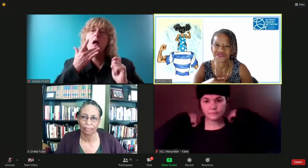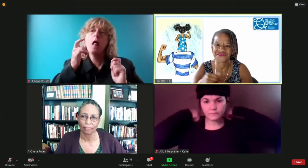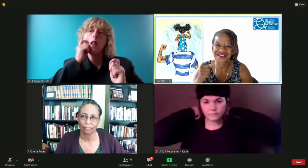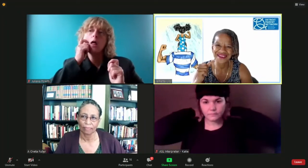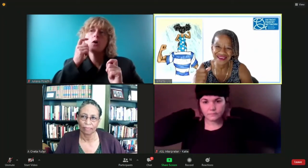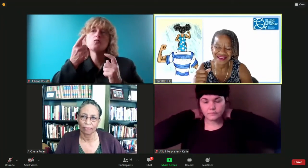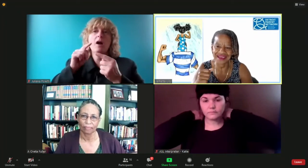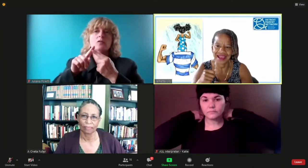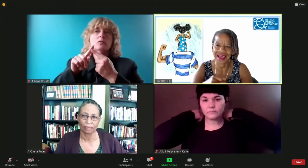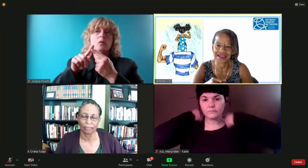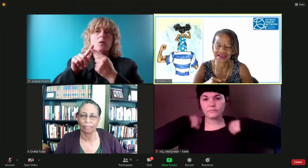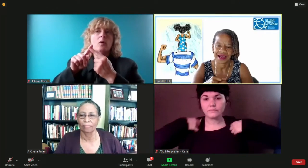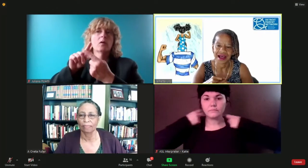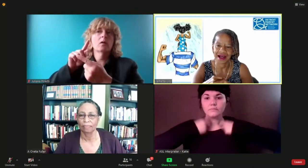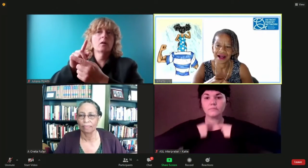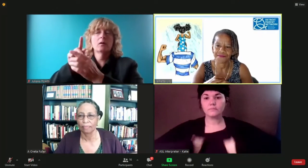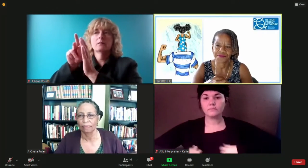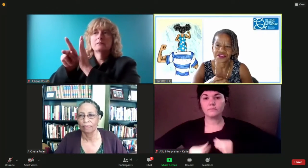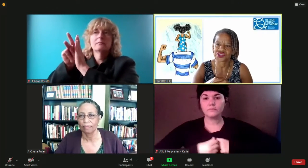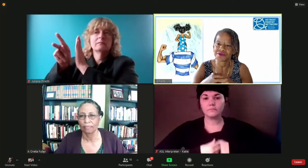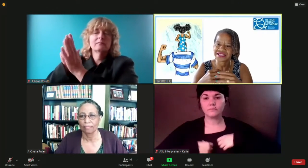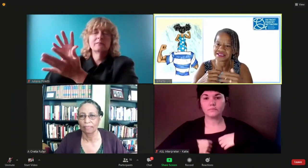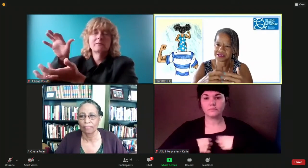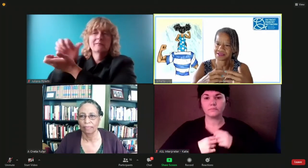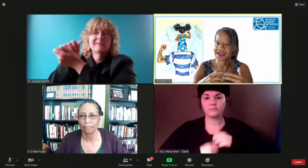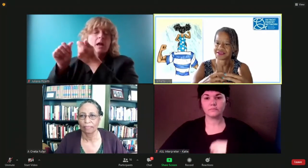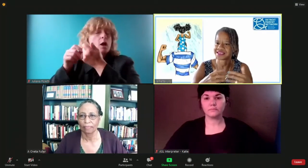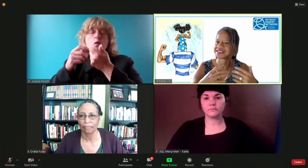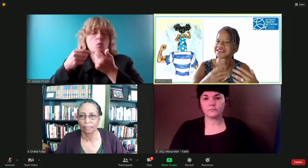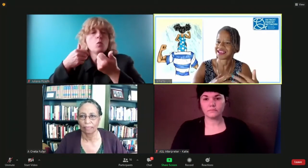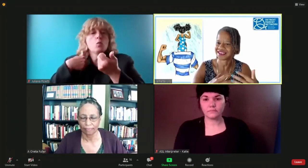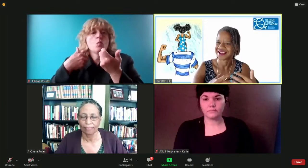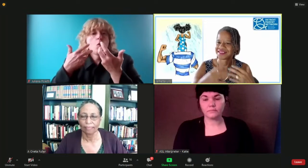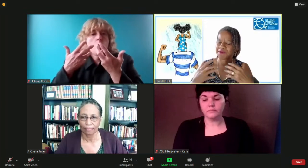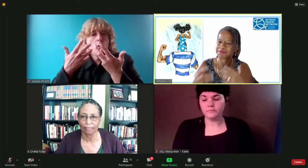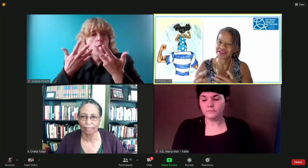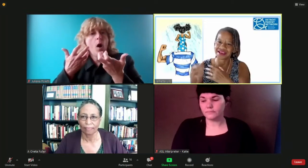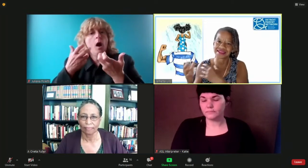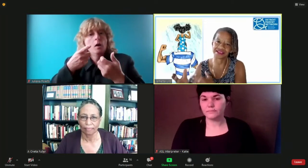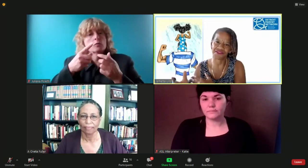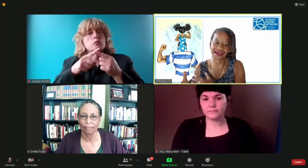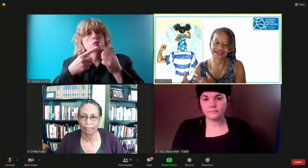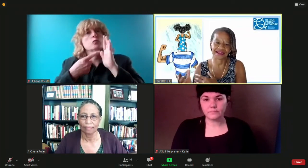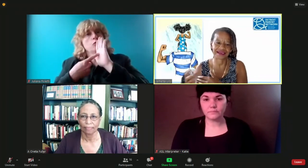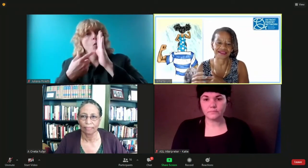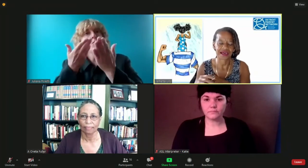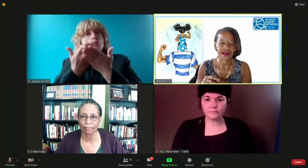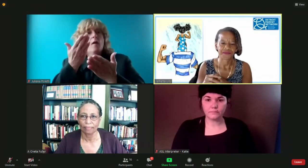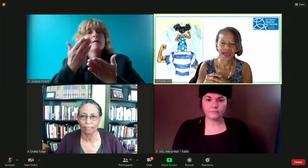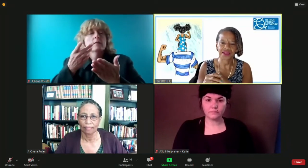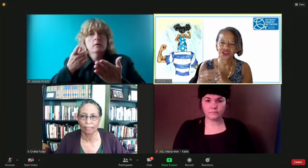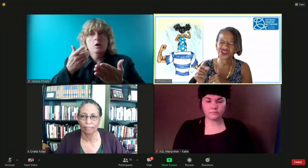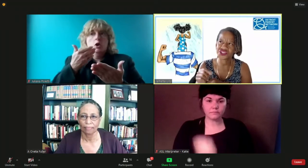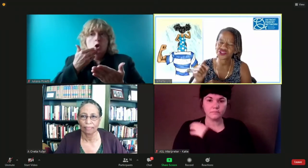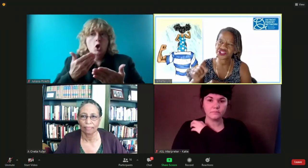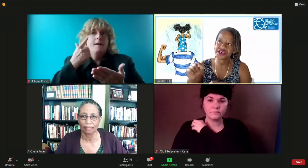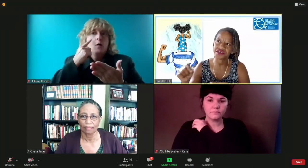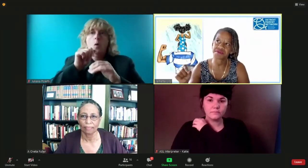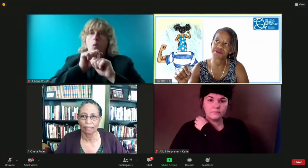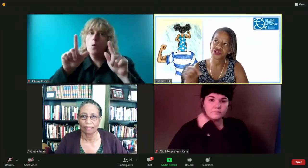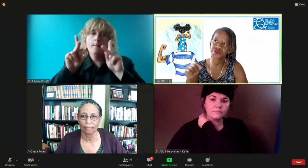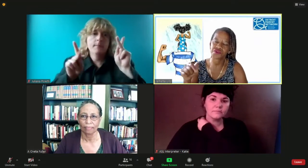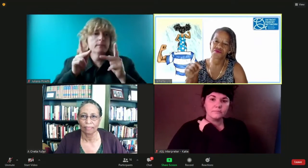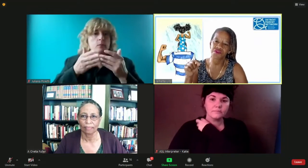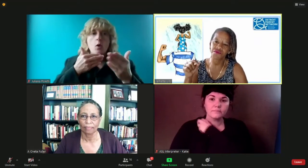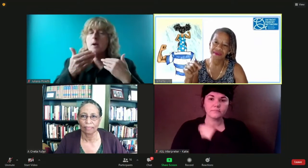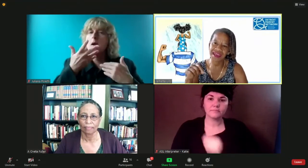assure the validity and um the trust that that's needed that people can get these vaccines could you share a